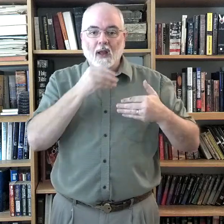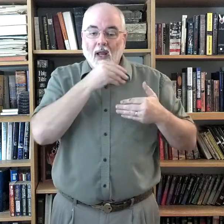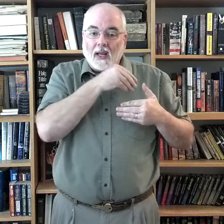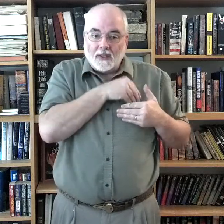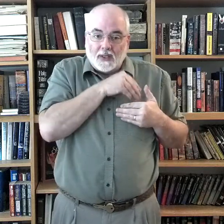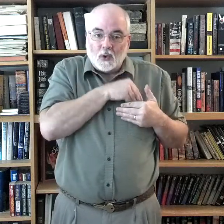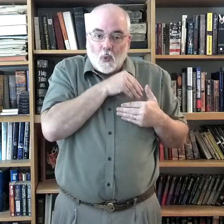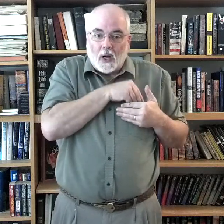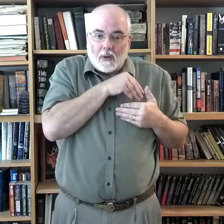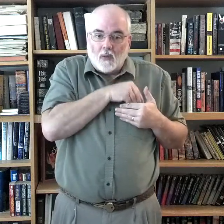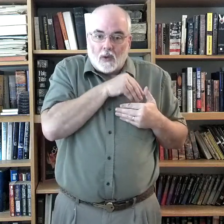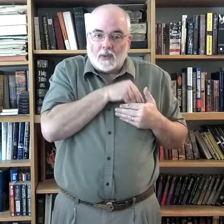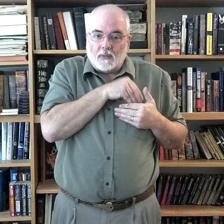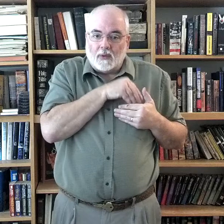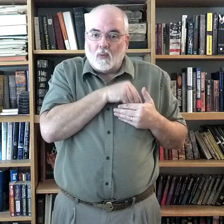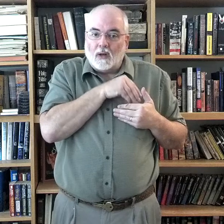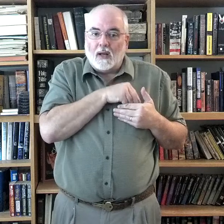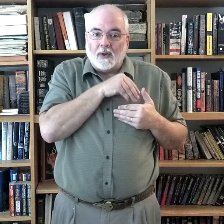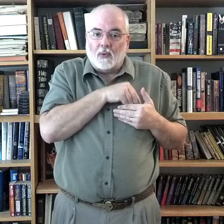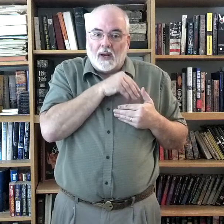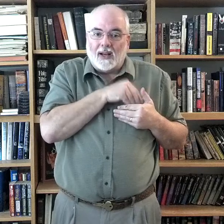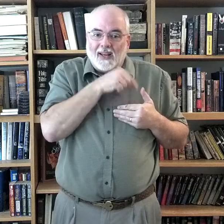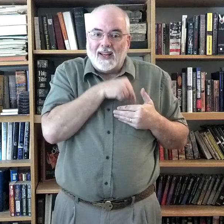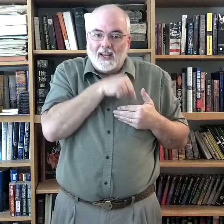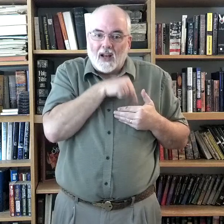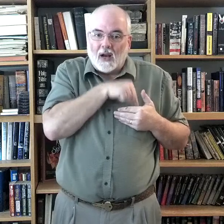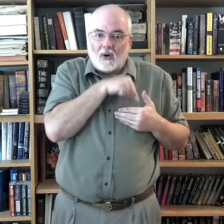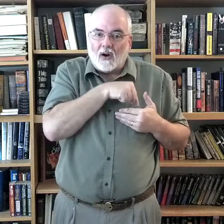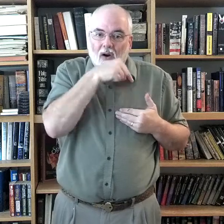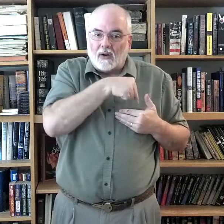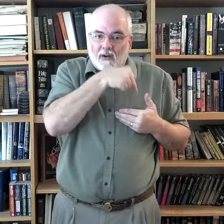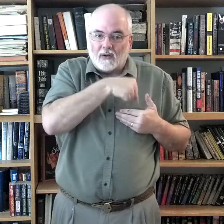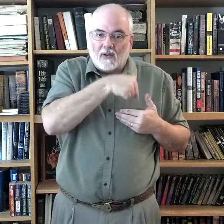Because this is where we want God to reign. In our heart. Okay?